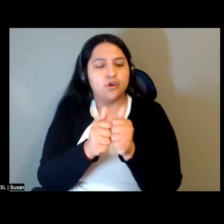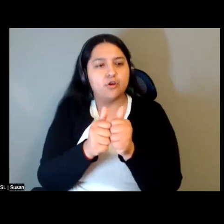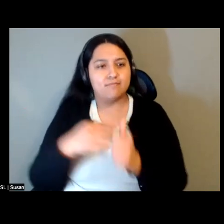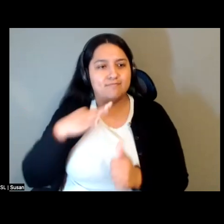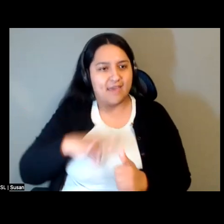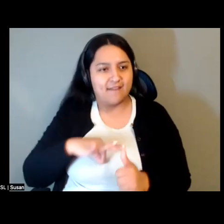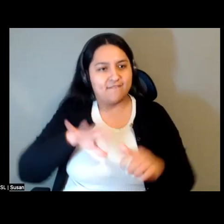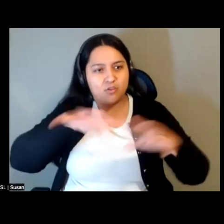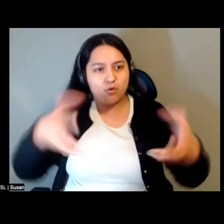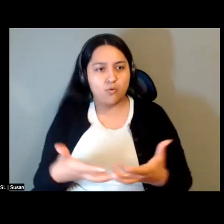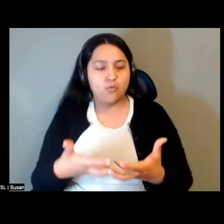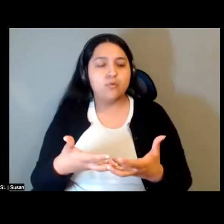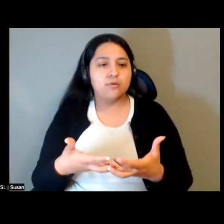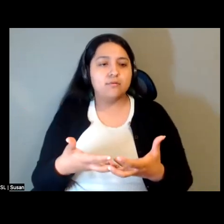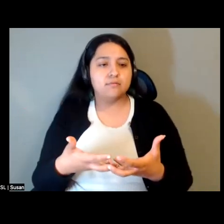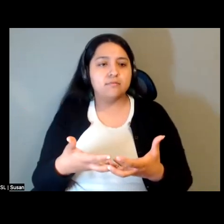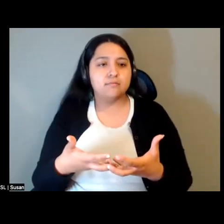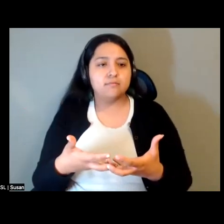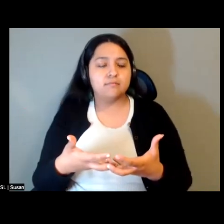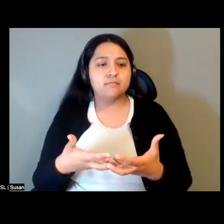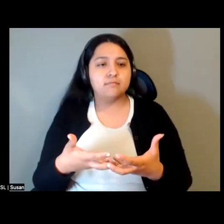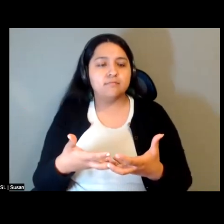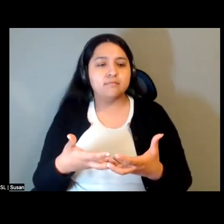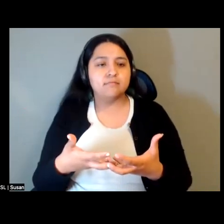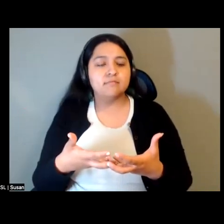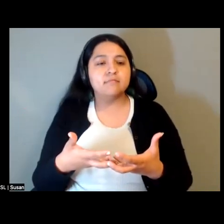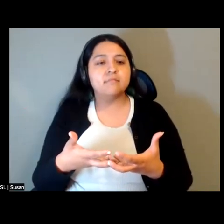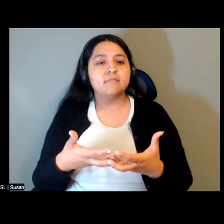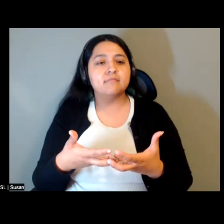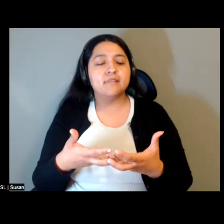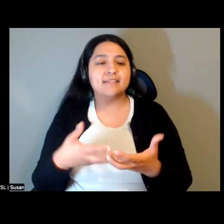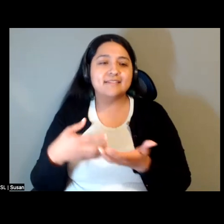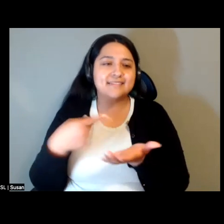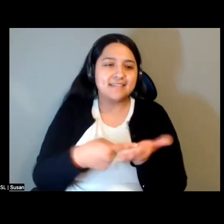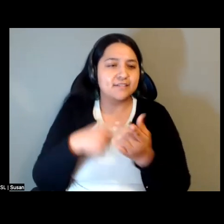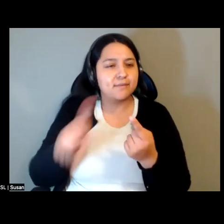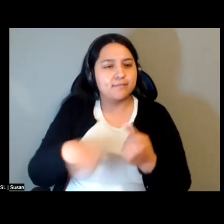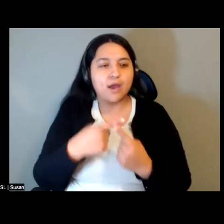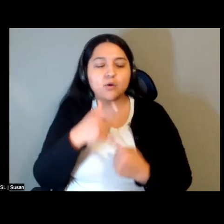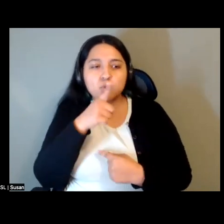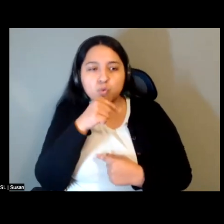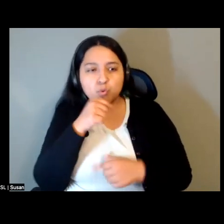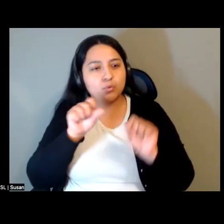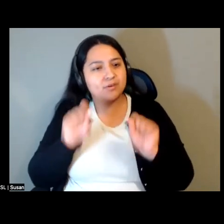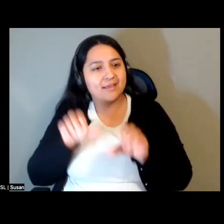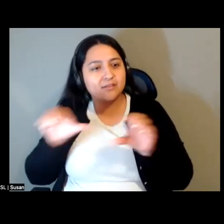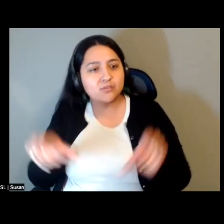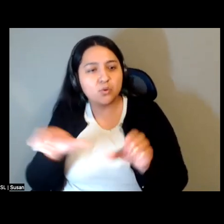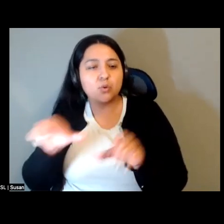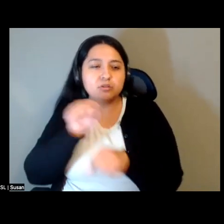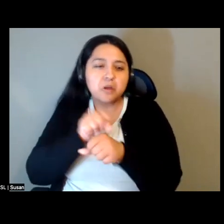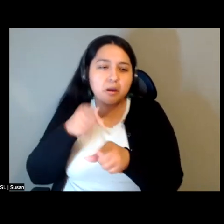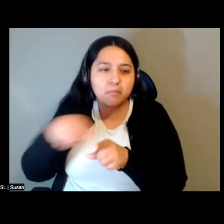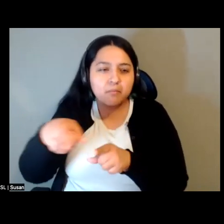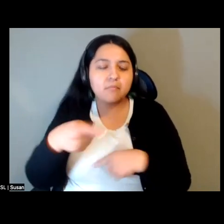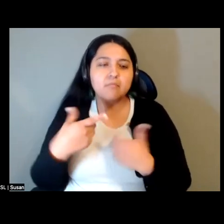inevitable contestations about who can do what with whom, under what circumstances, there